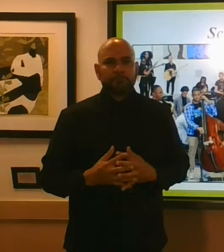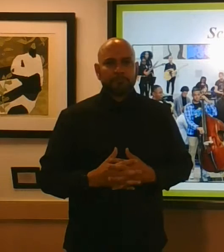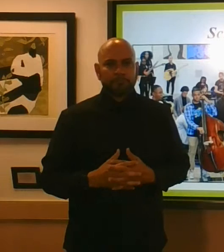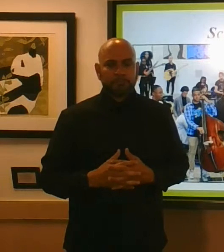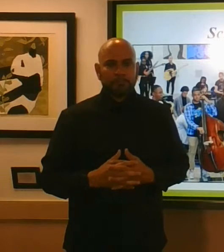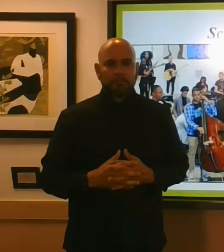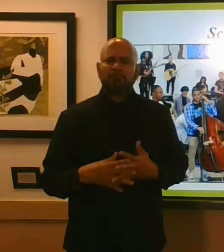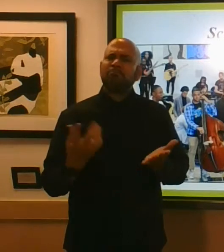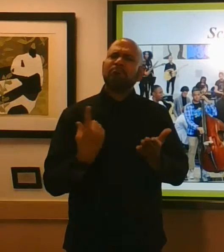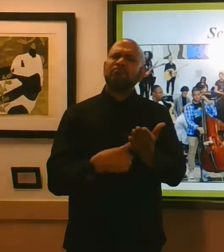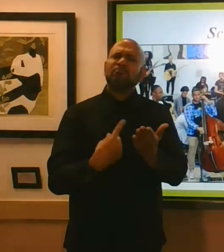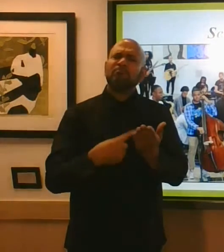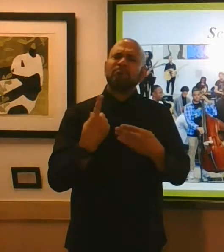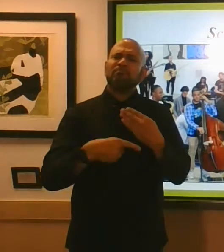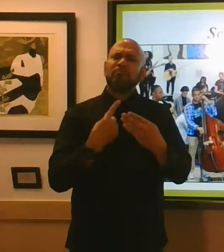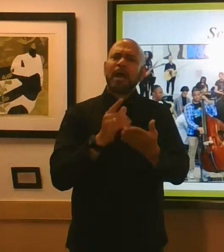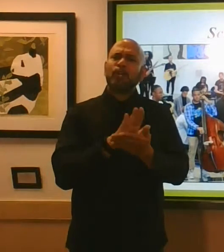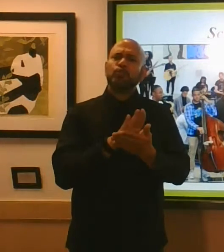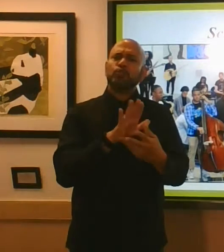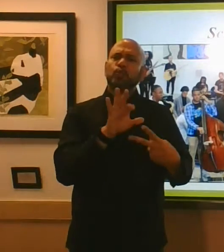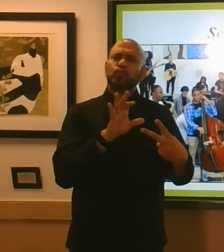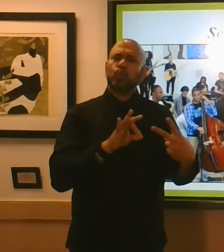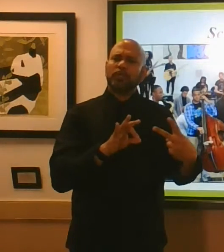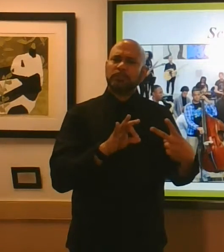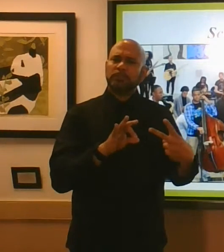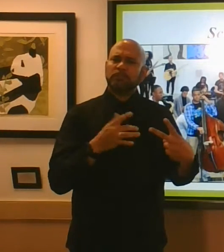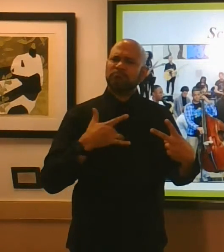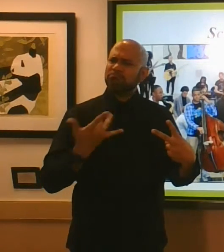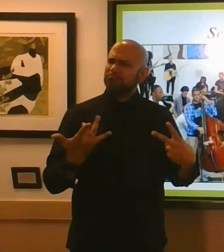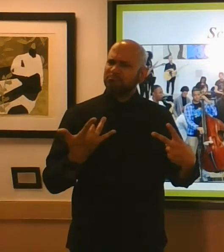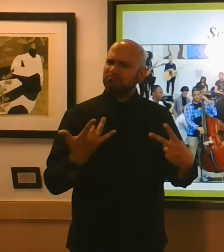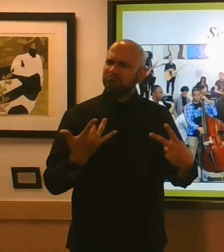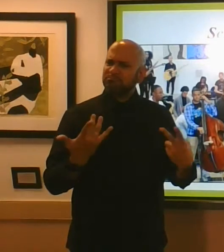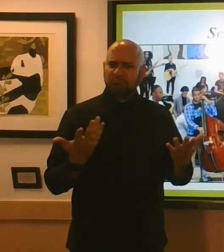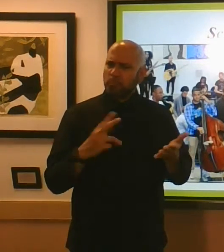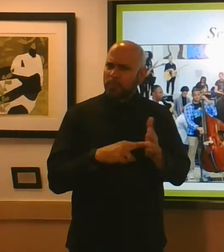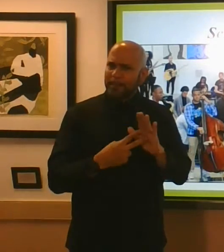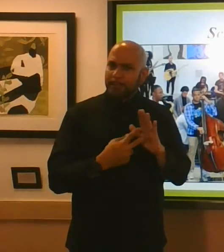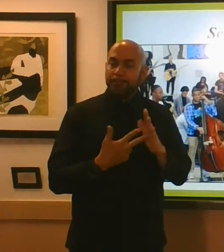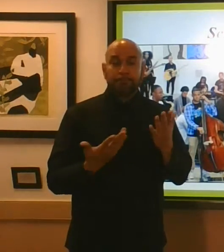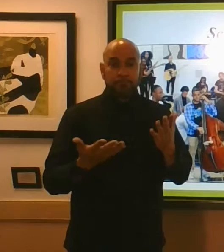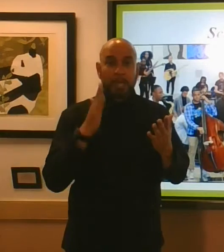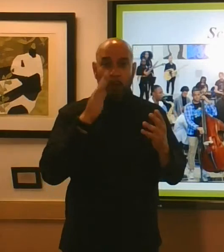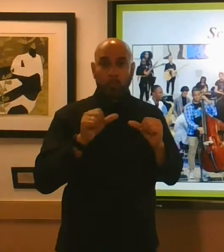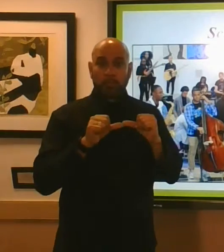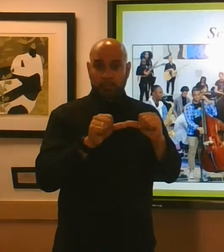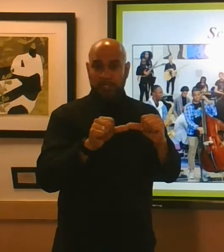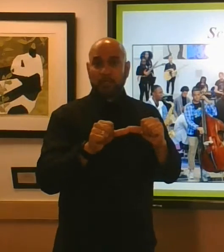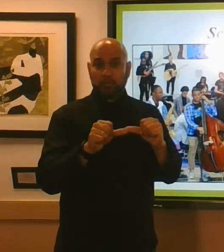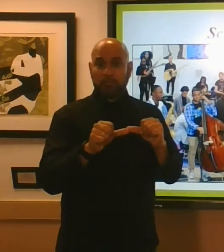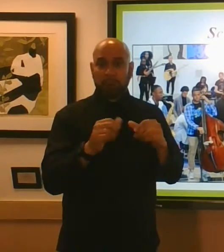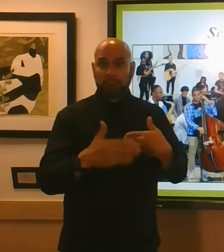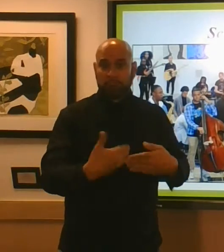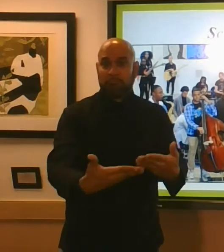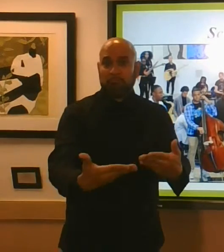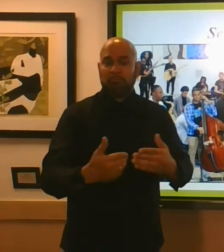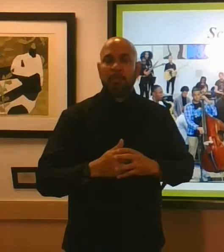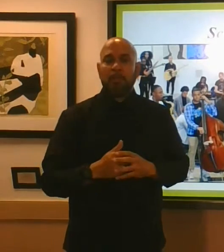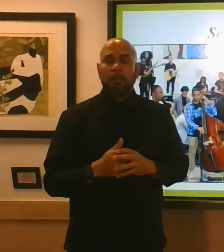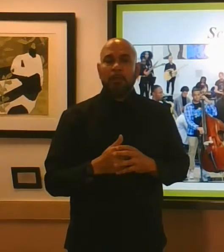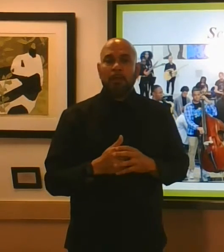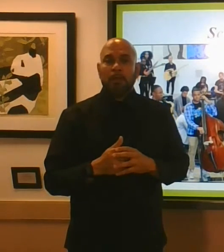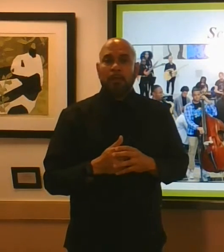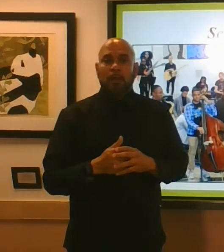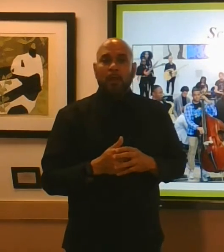let's talk about school choice school choice continues to move forward our ib and